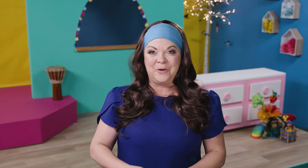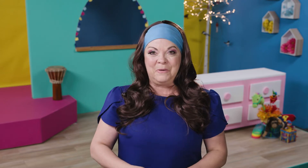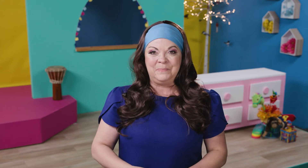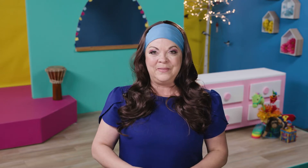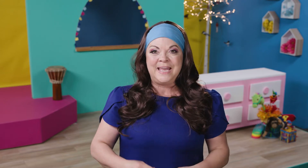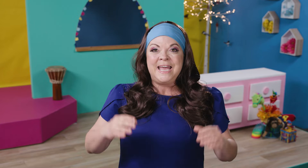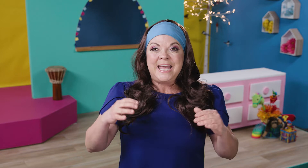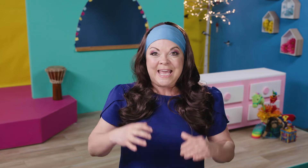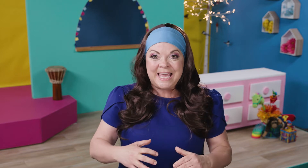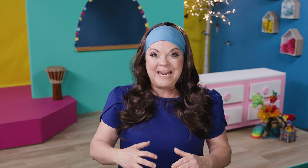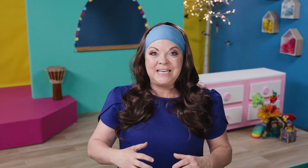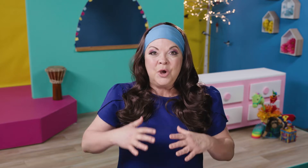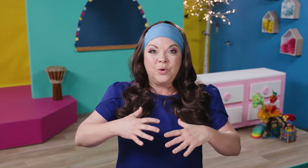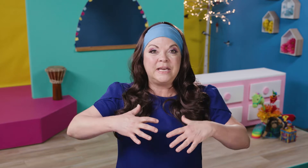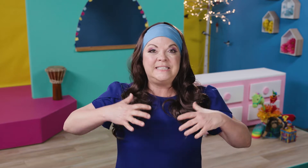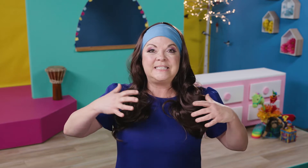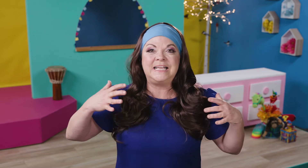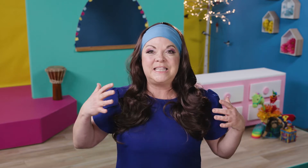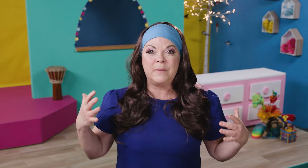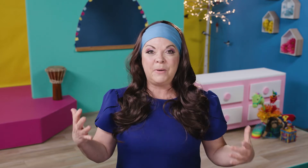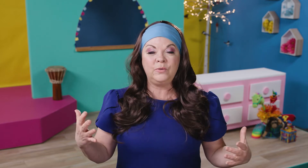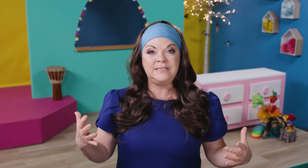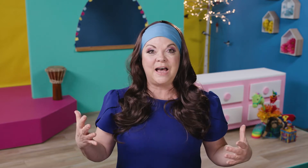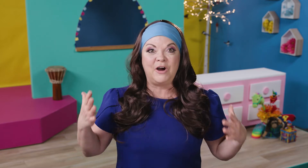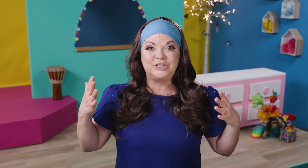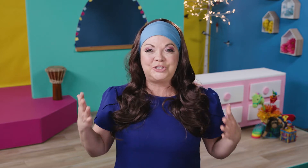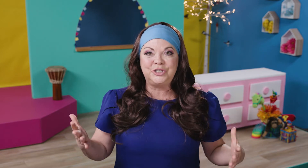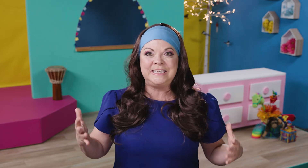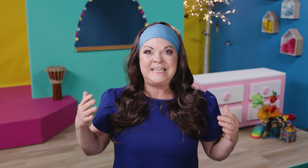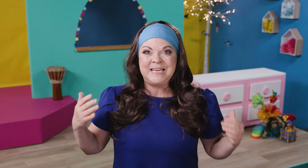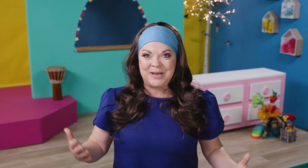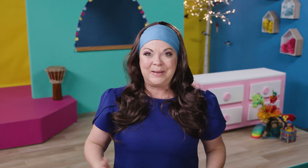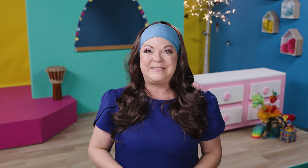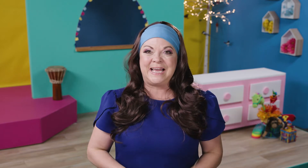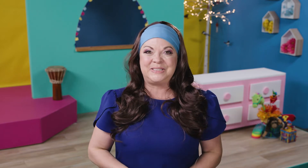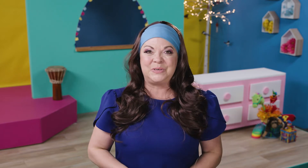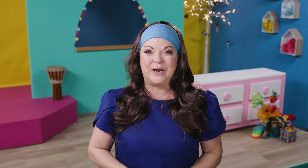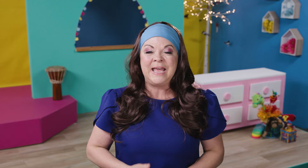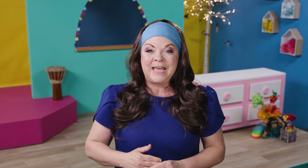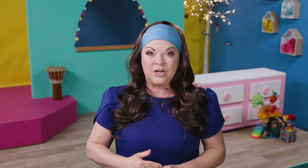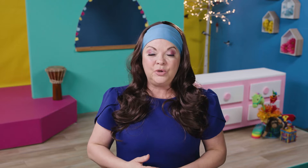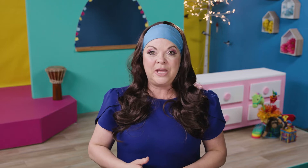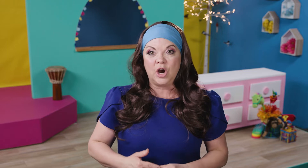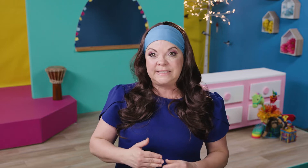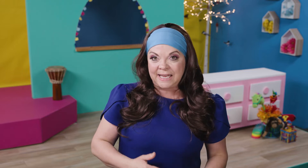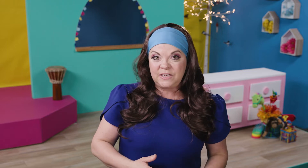home. In it, we're going to discuss the components of our Circus Time dance story, including our dance